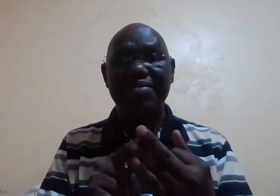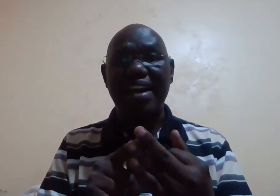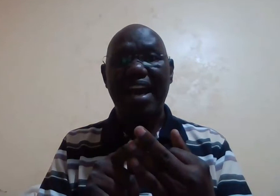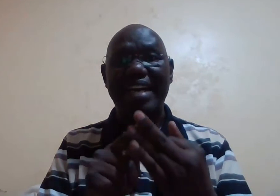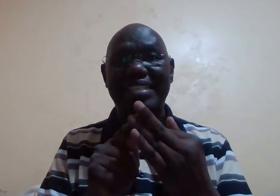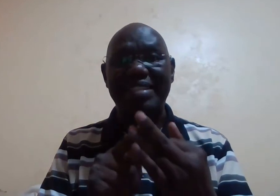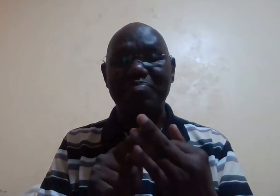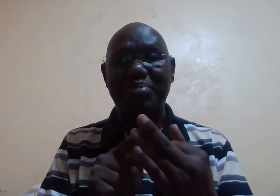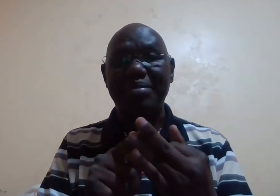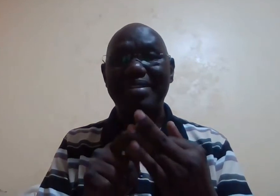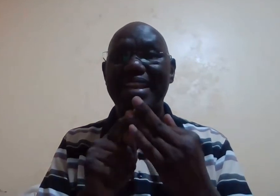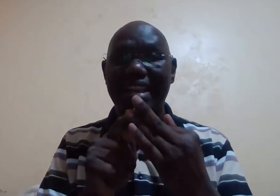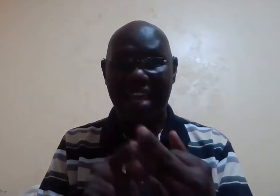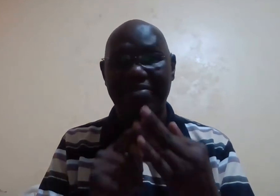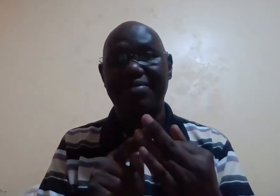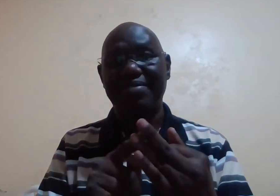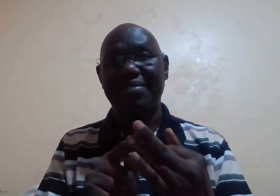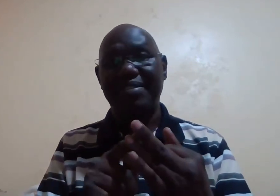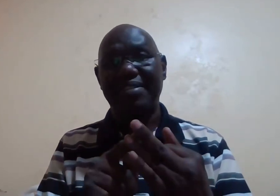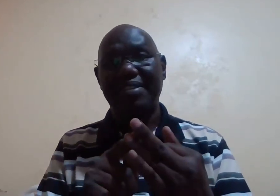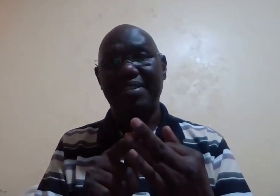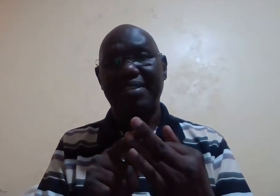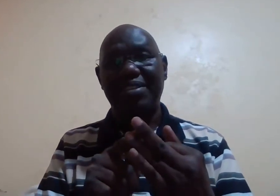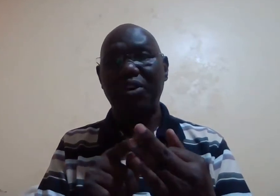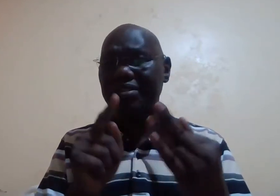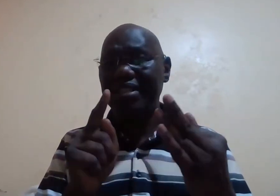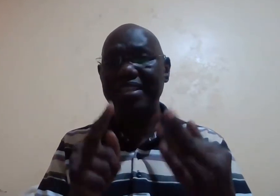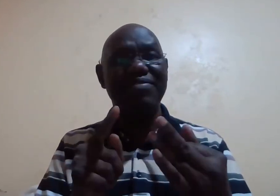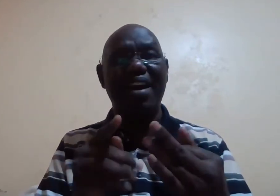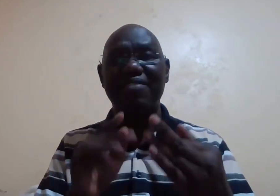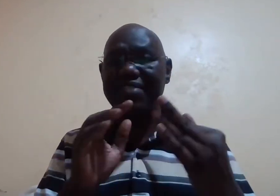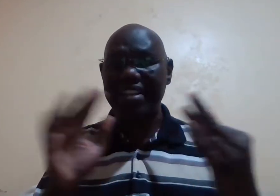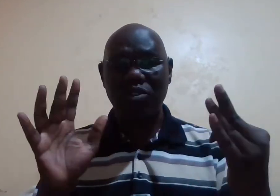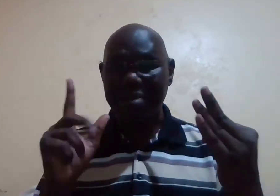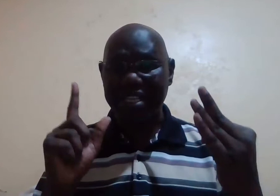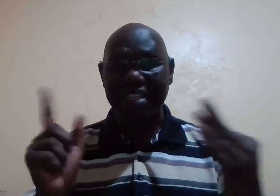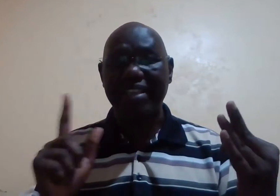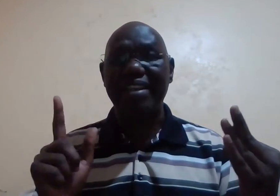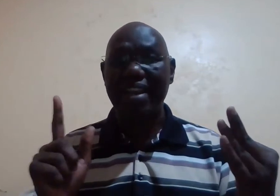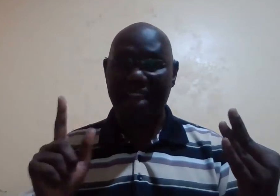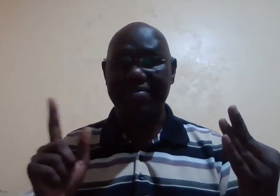a simple life don't live a very complicated life